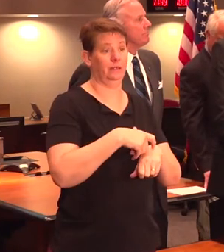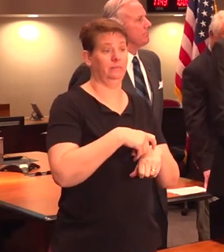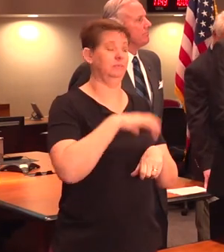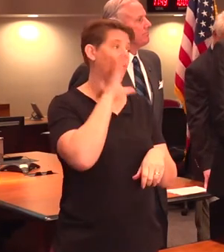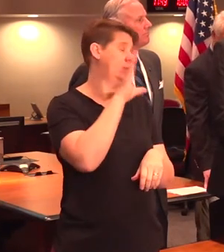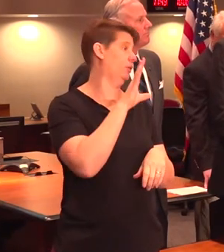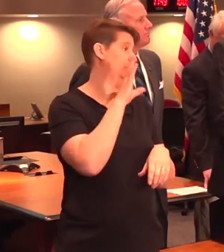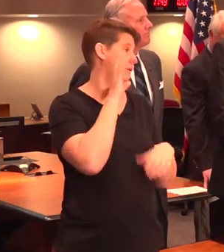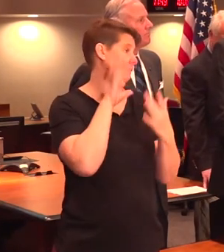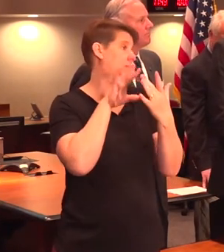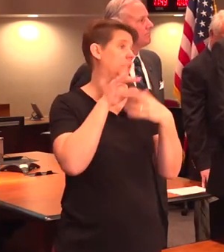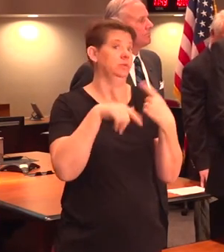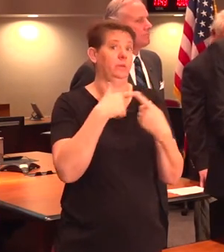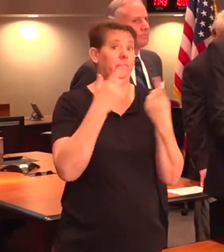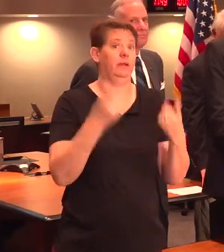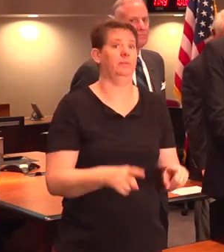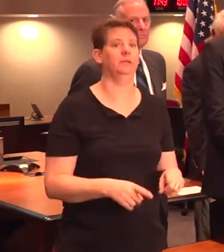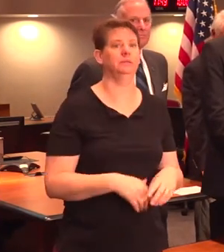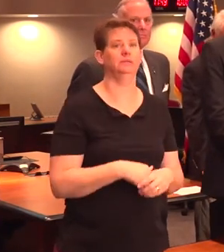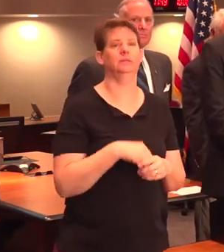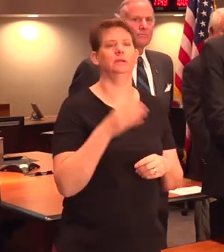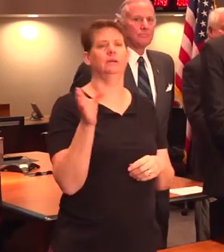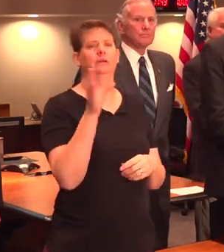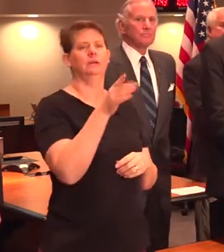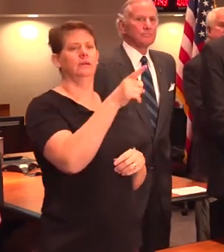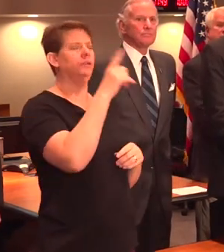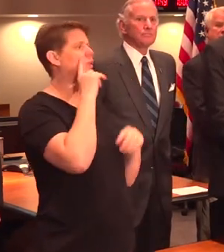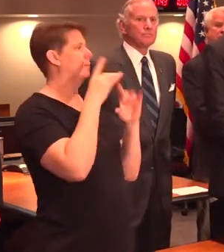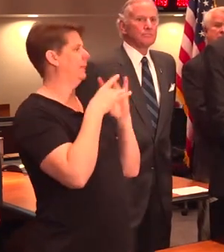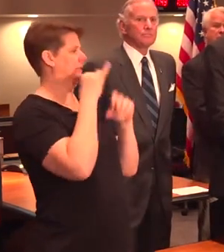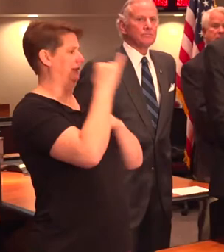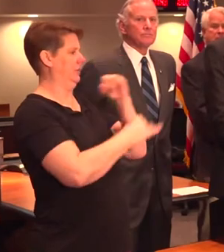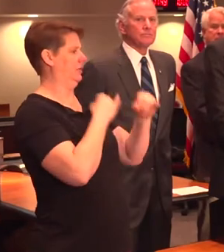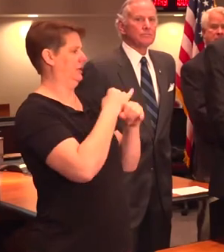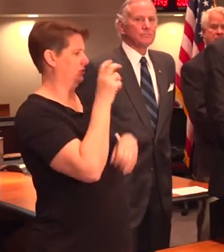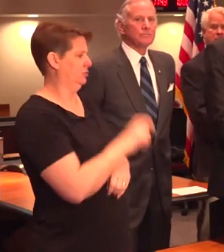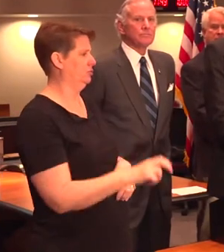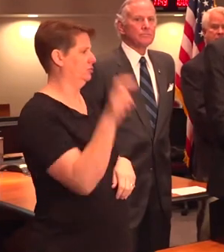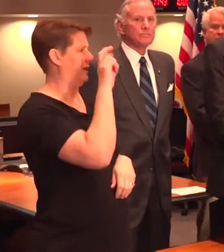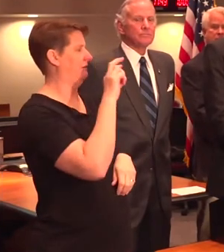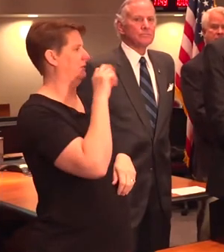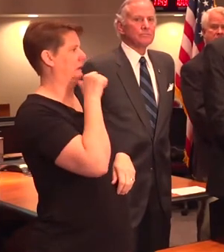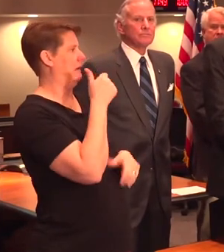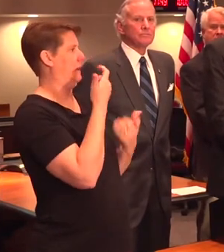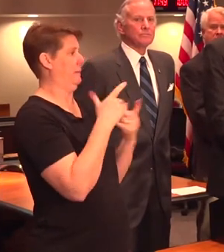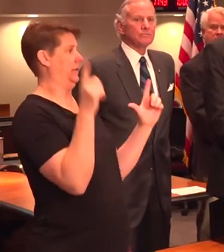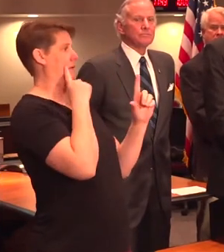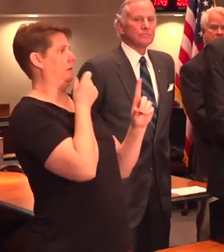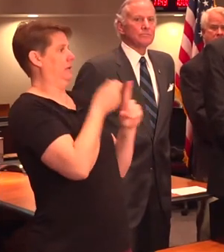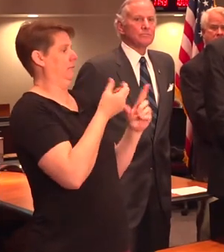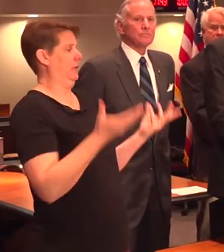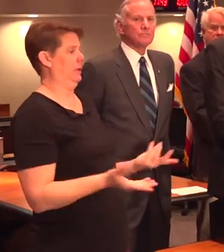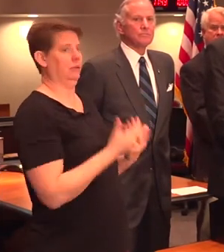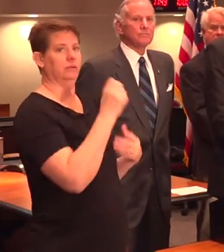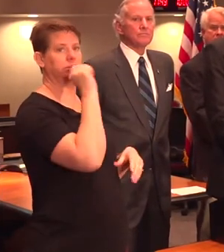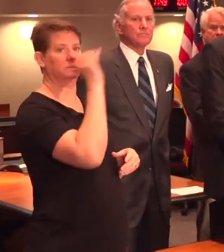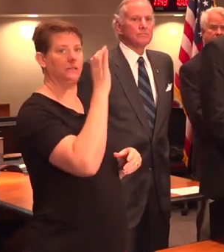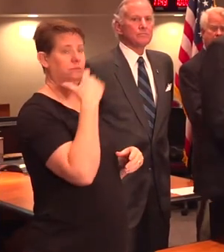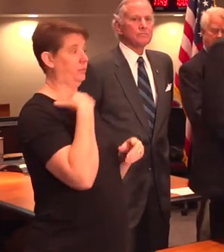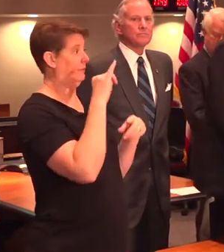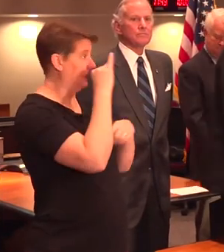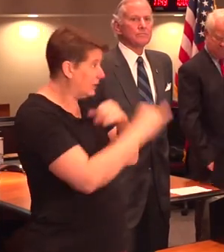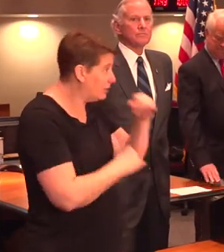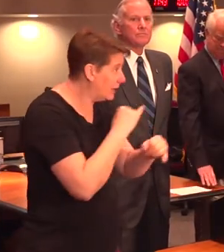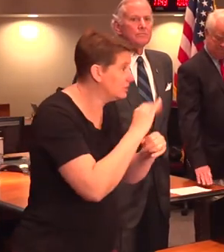be in touch when we do that. I know you guys mentioned international travel in there and that it's not a big thing here in South Carolina, but we've got international